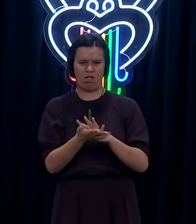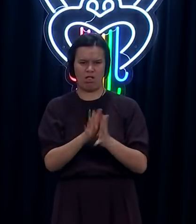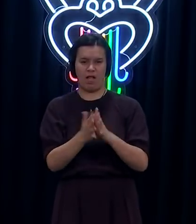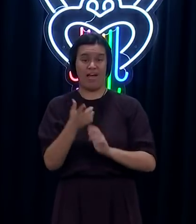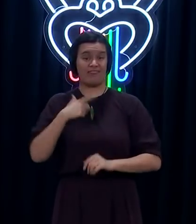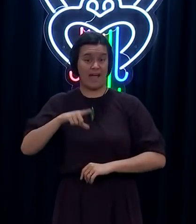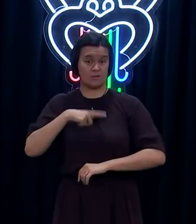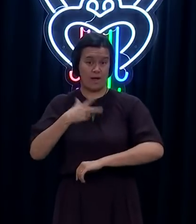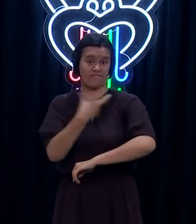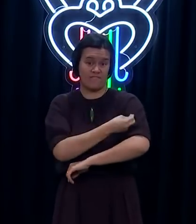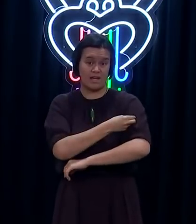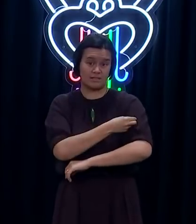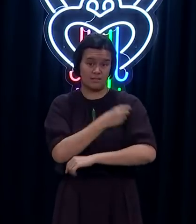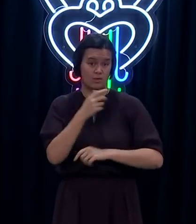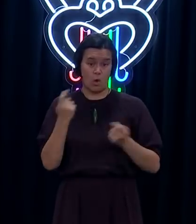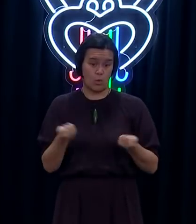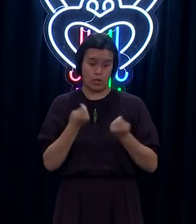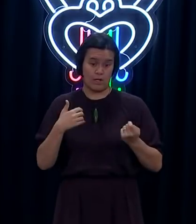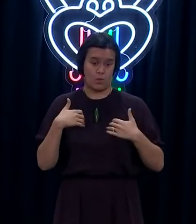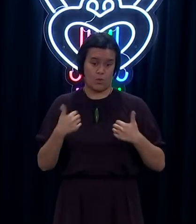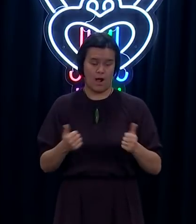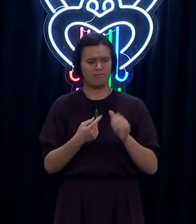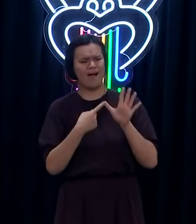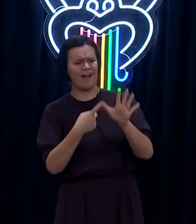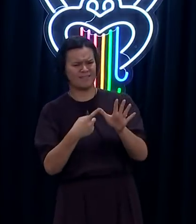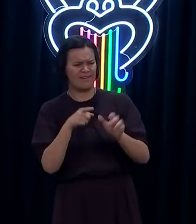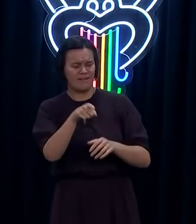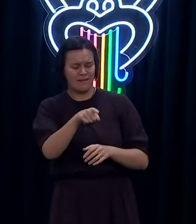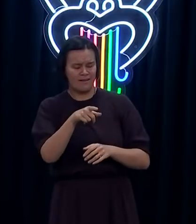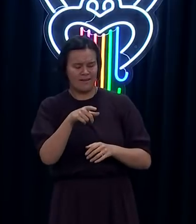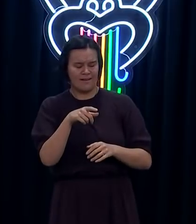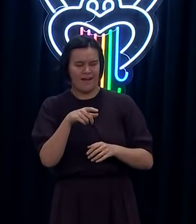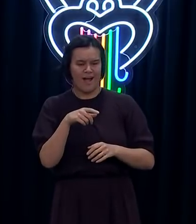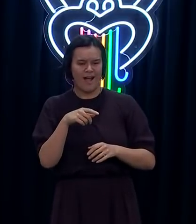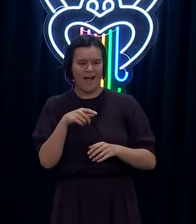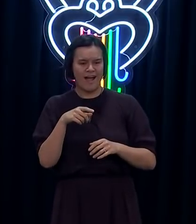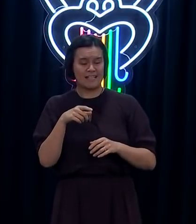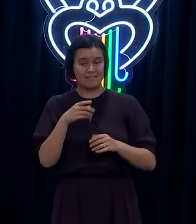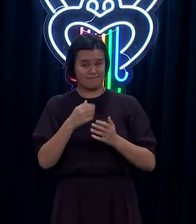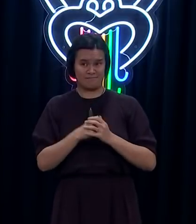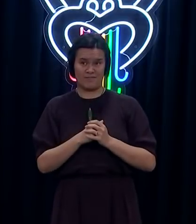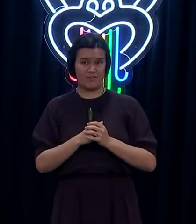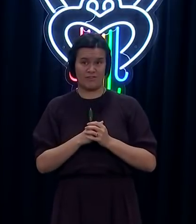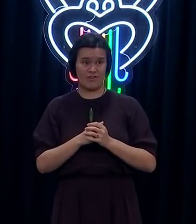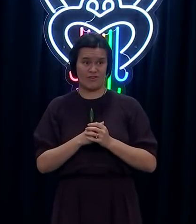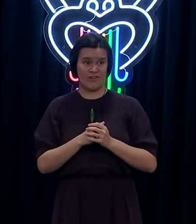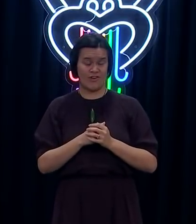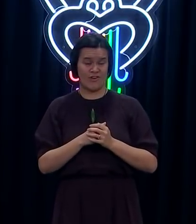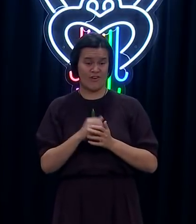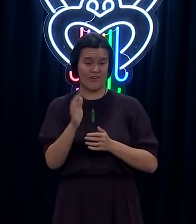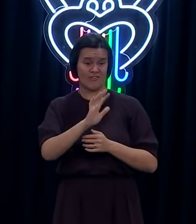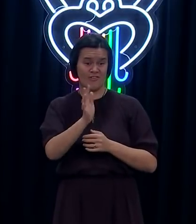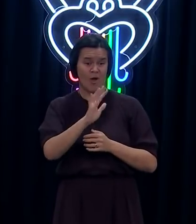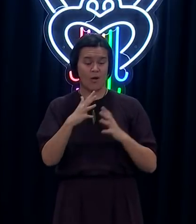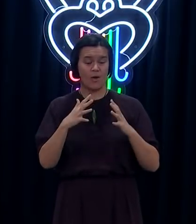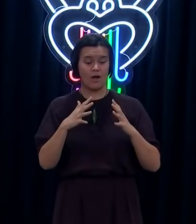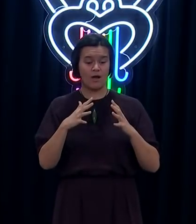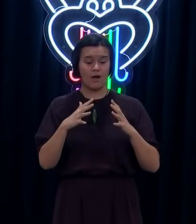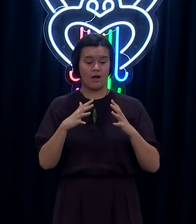-1980s. I think that's probably one of the strongest signals to those who were